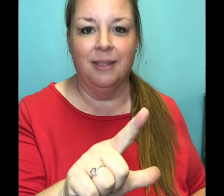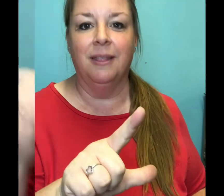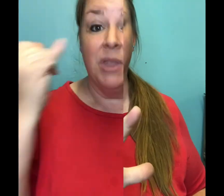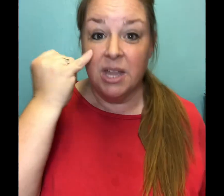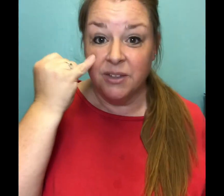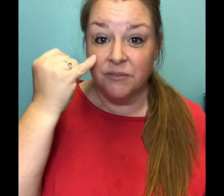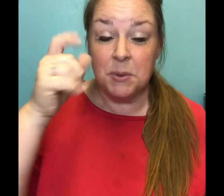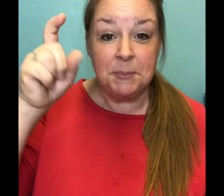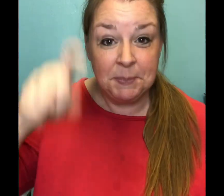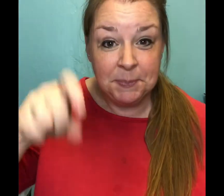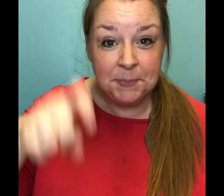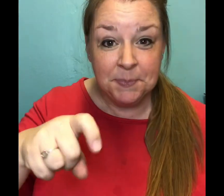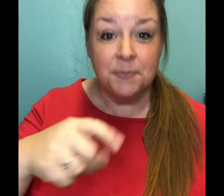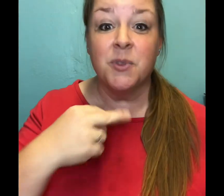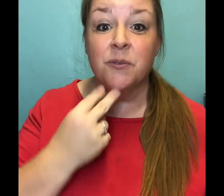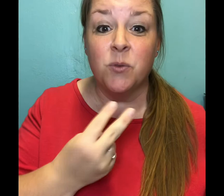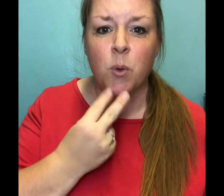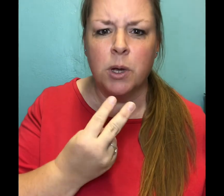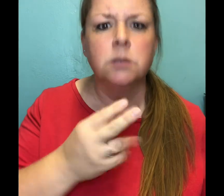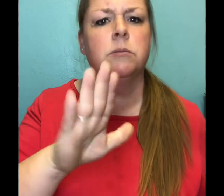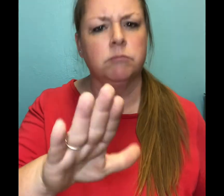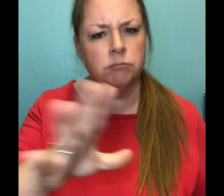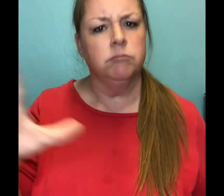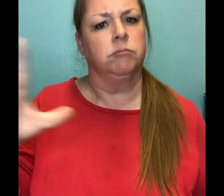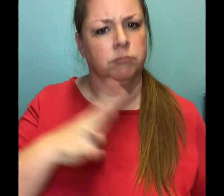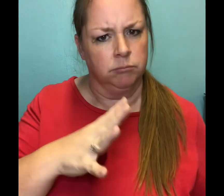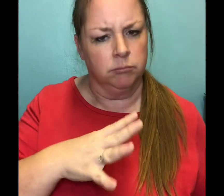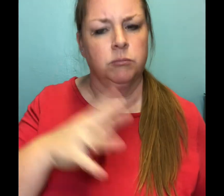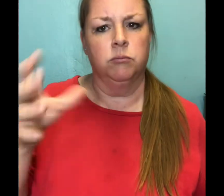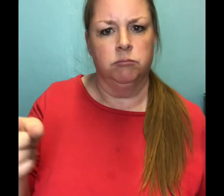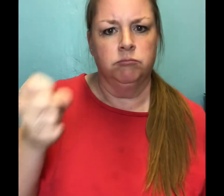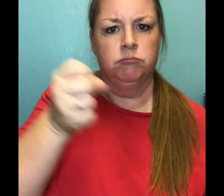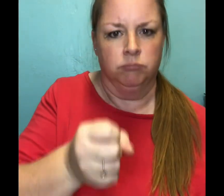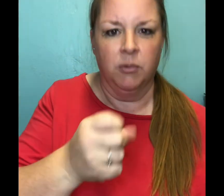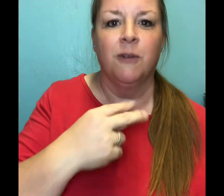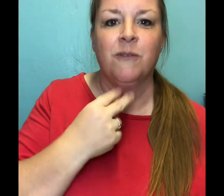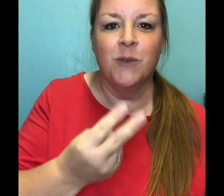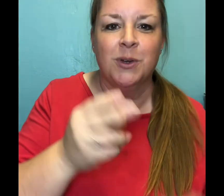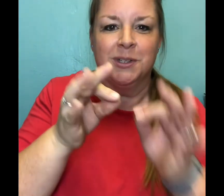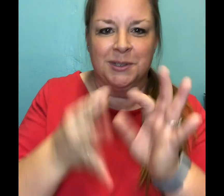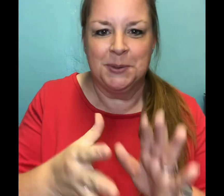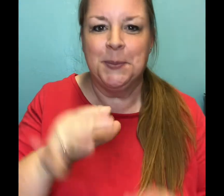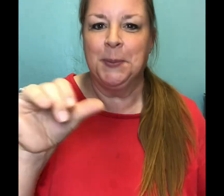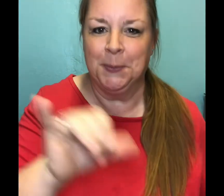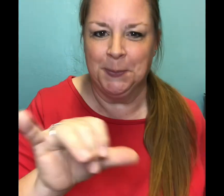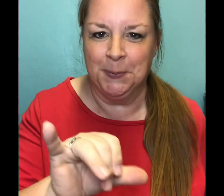ASL. If you need voice interpreting, that's also available. And